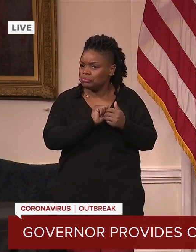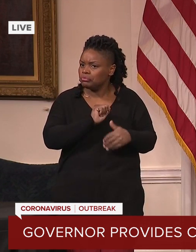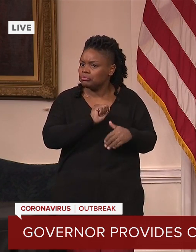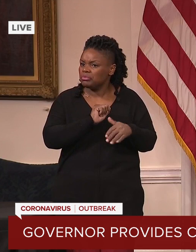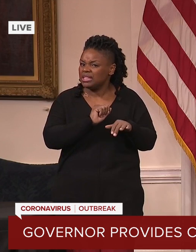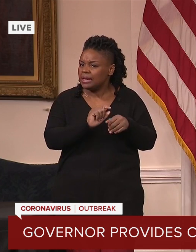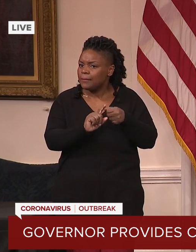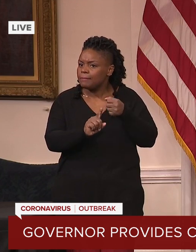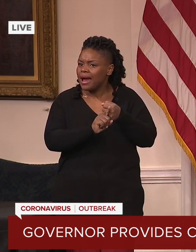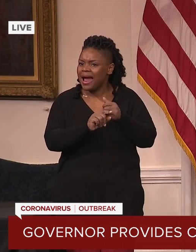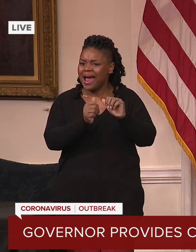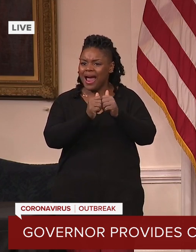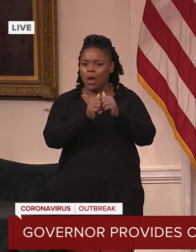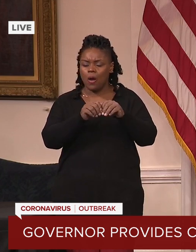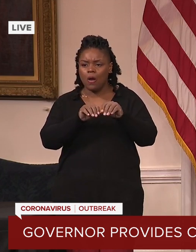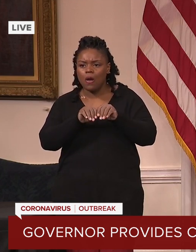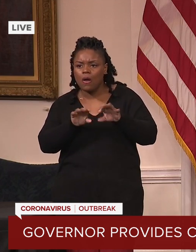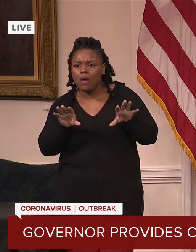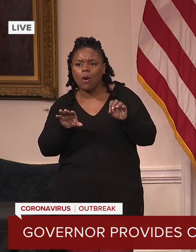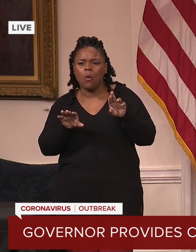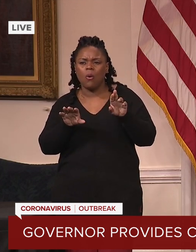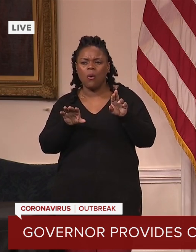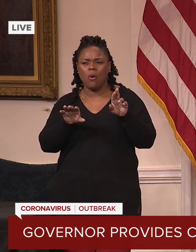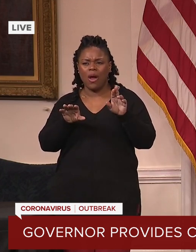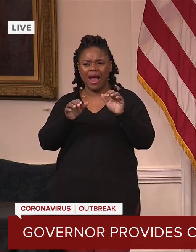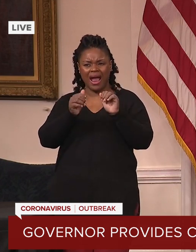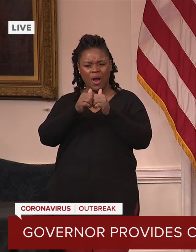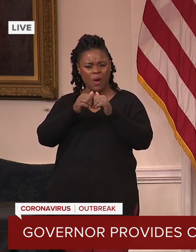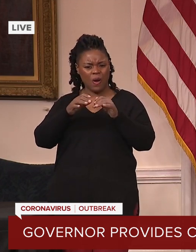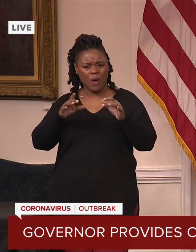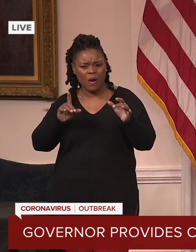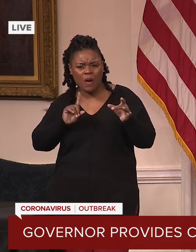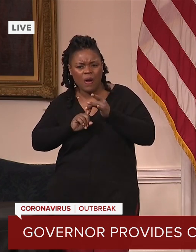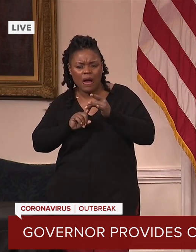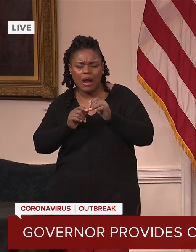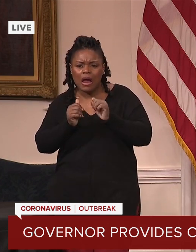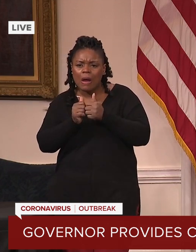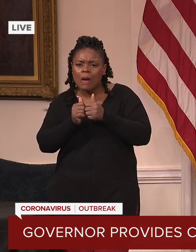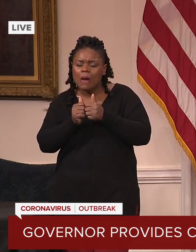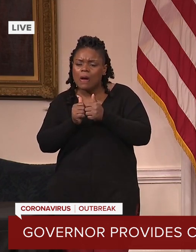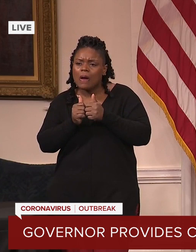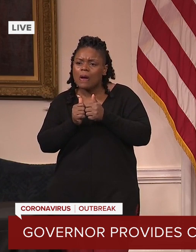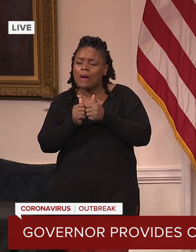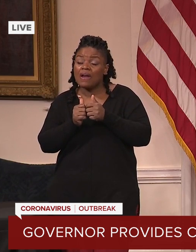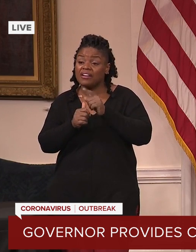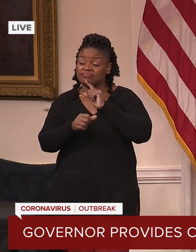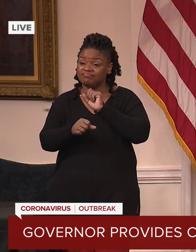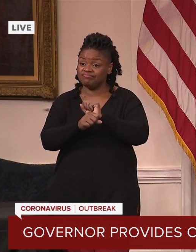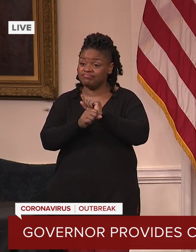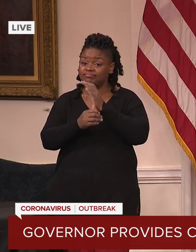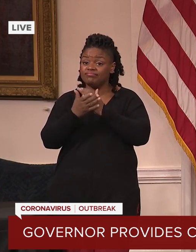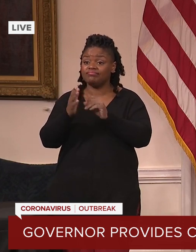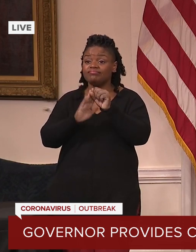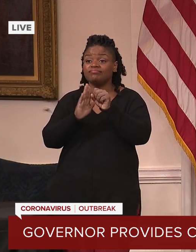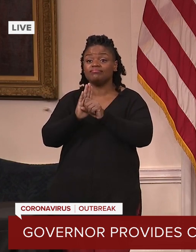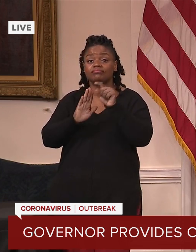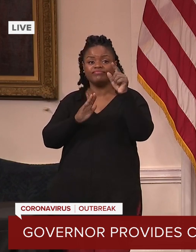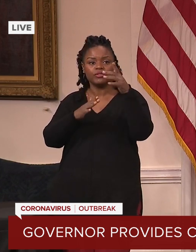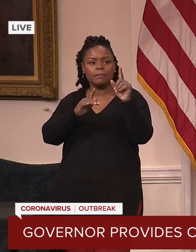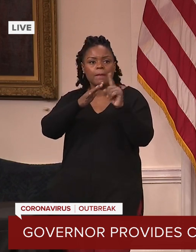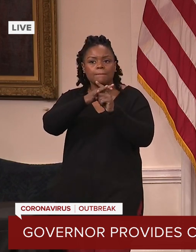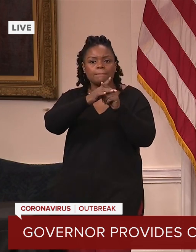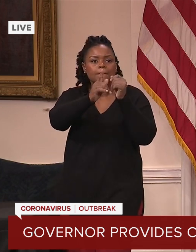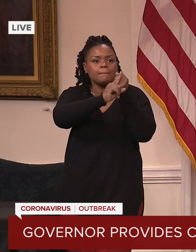of the way that the virus has spread. And as the governor mentioned, there are some states here in the United States that have already